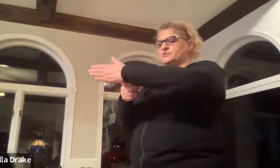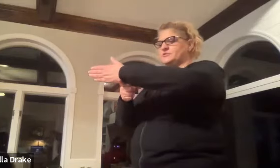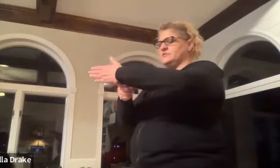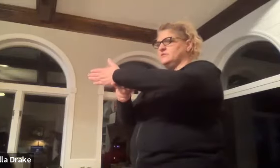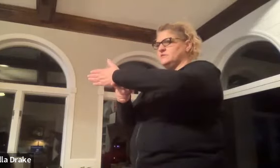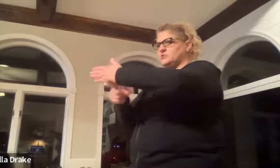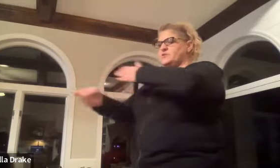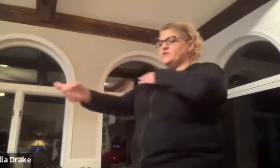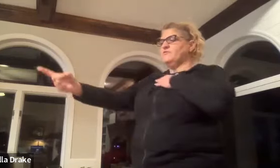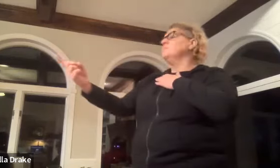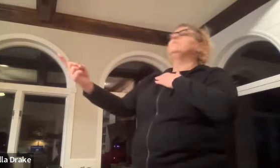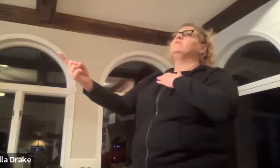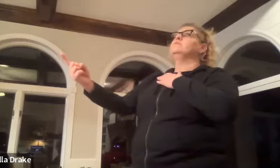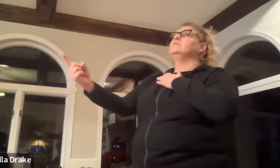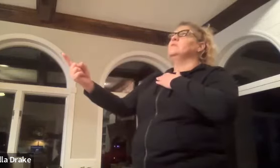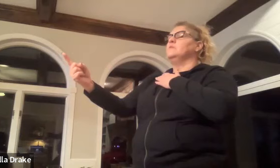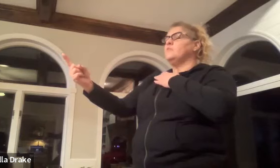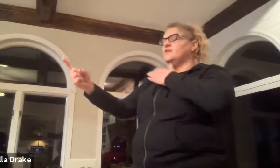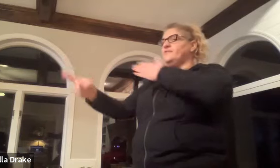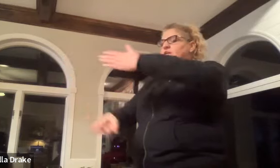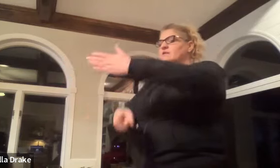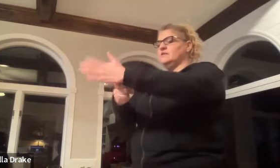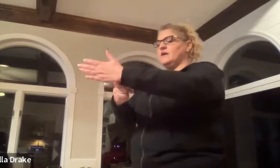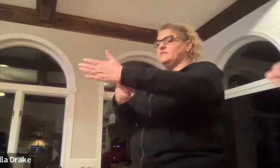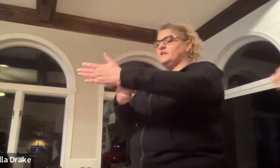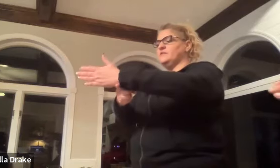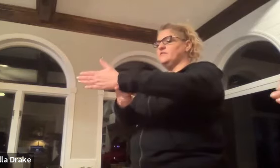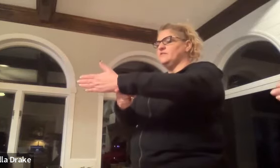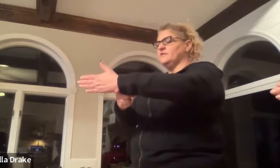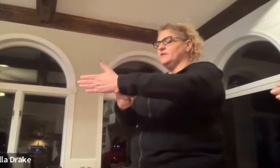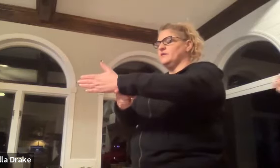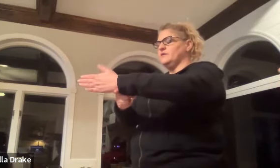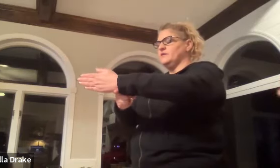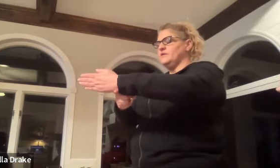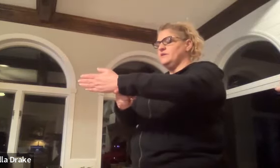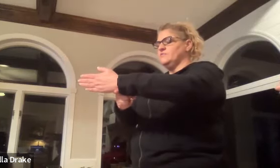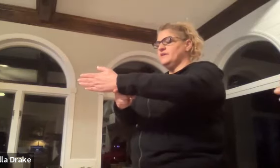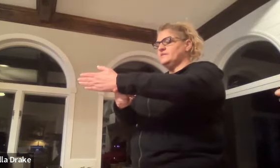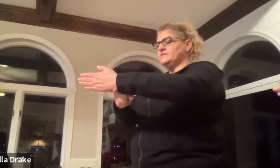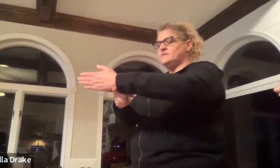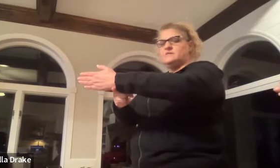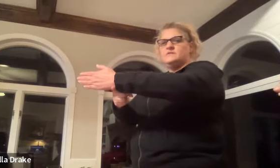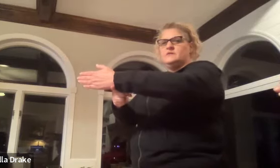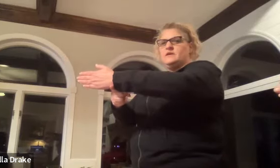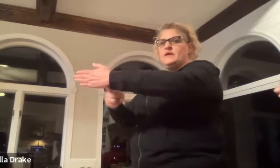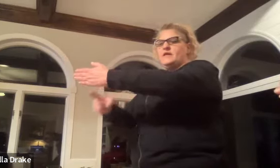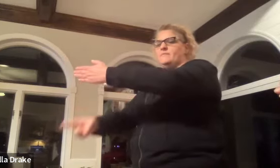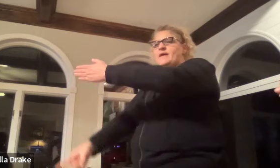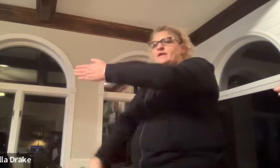so put your pointer finger underneath your wrist and make